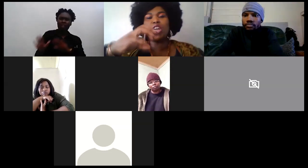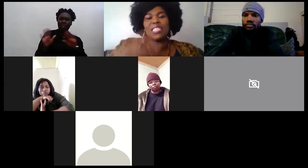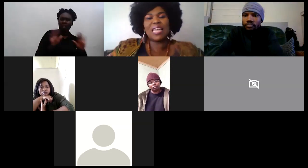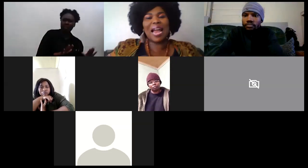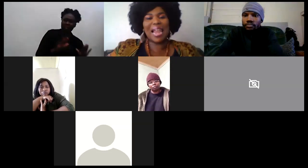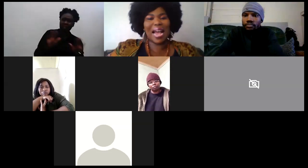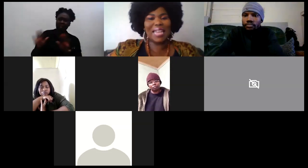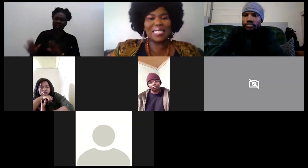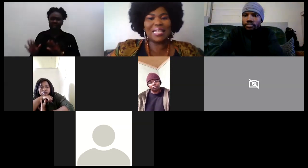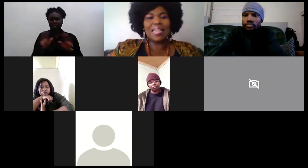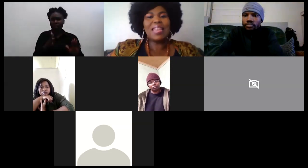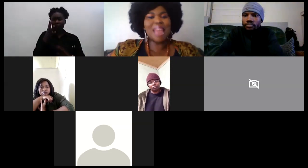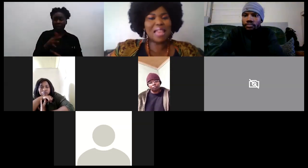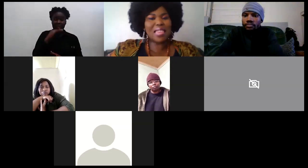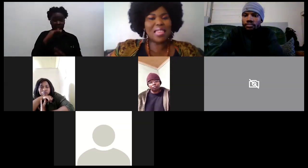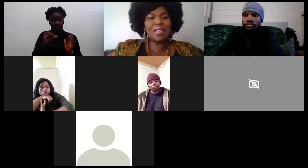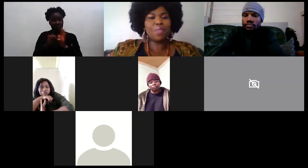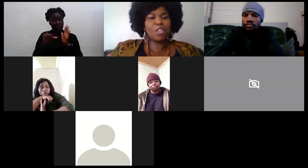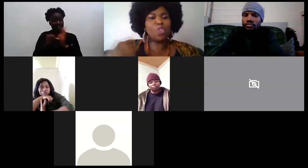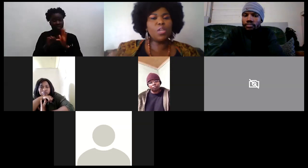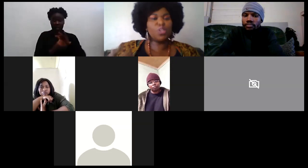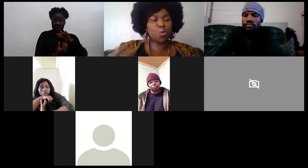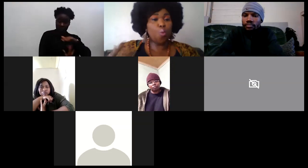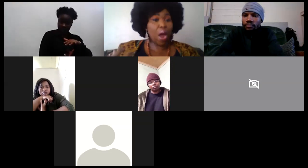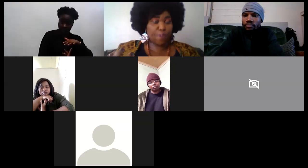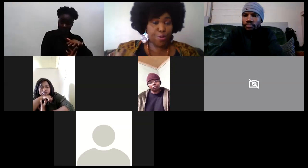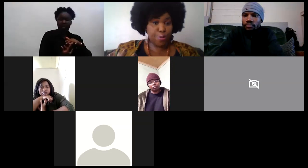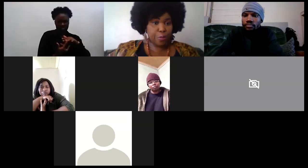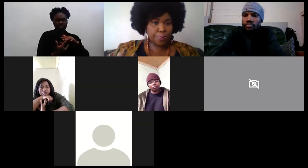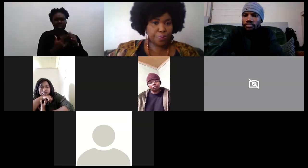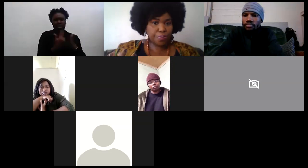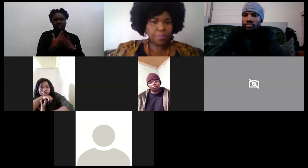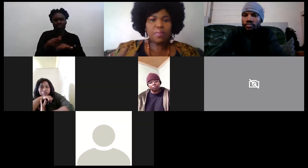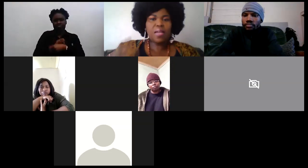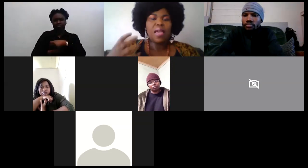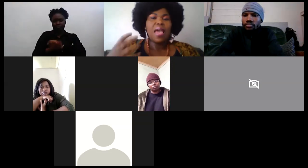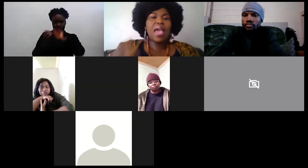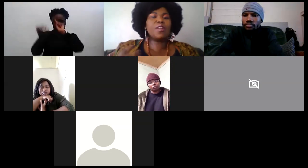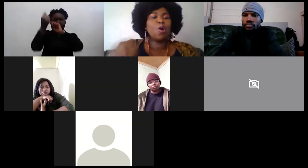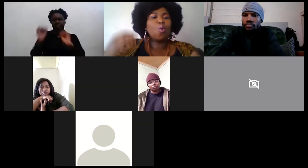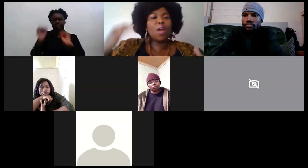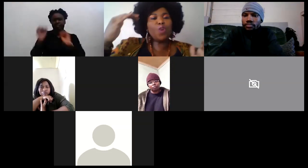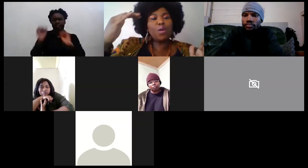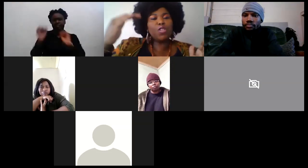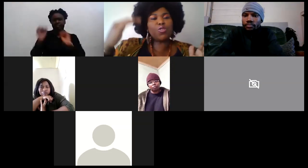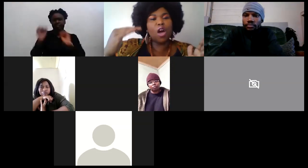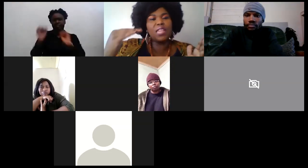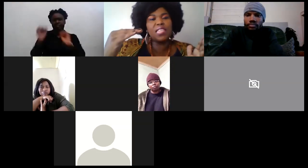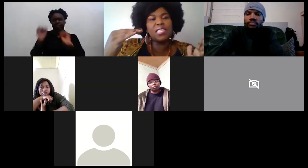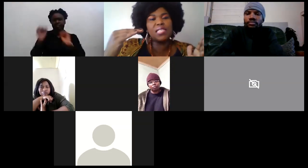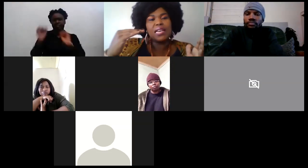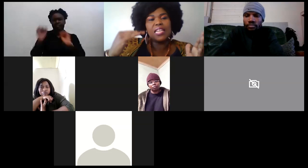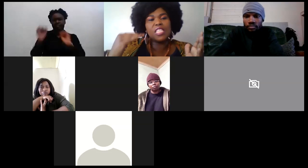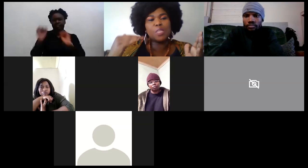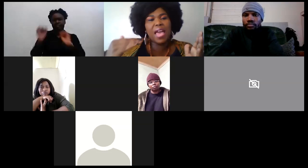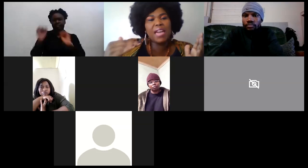are not aligned nothing is going to work for you and while you're going through all